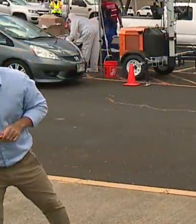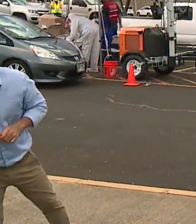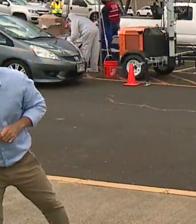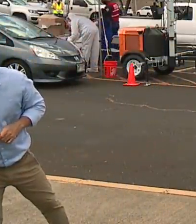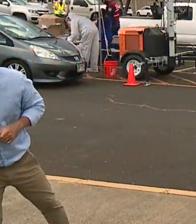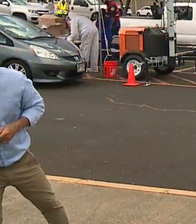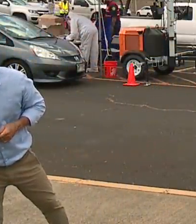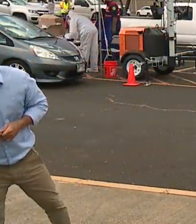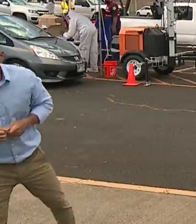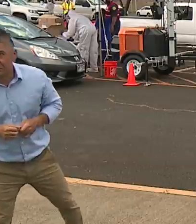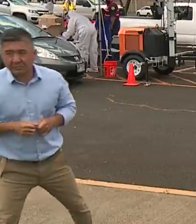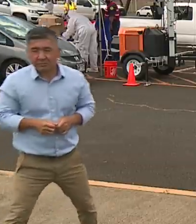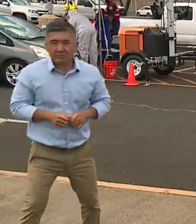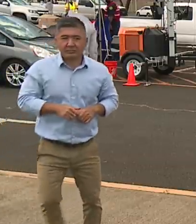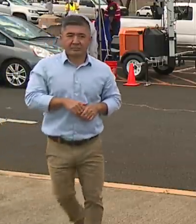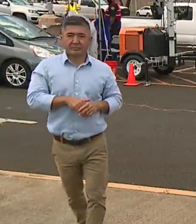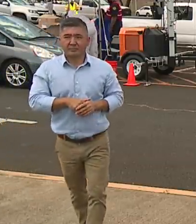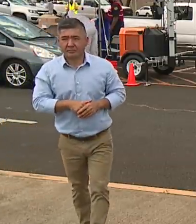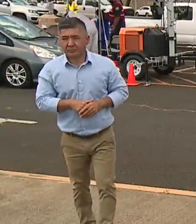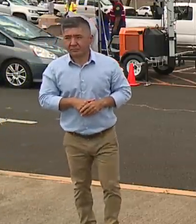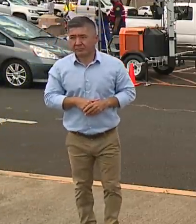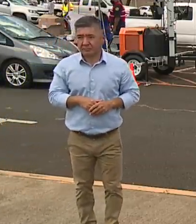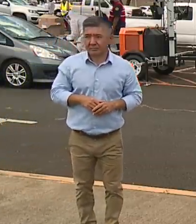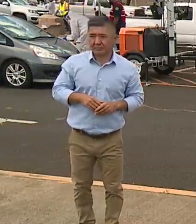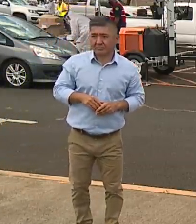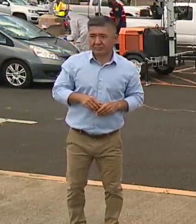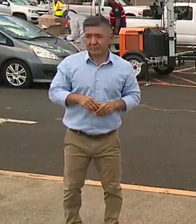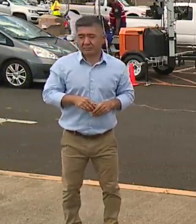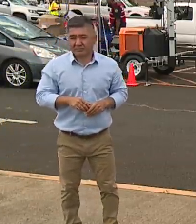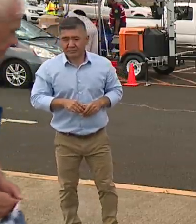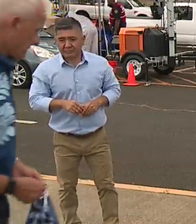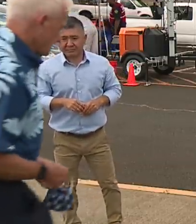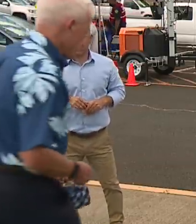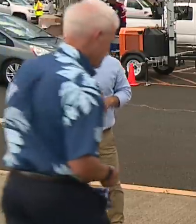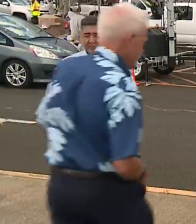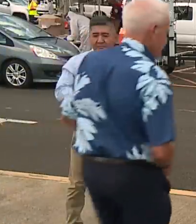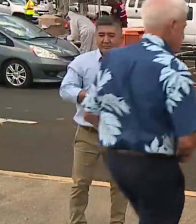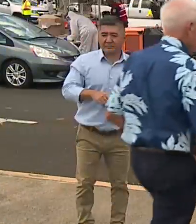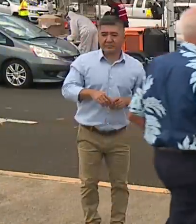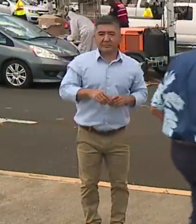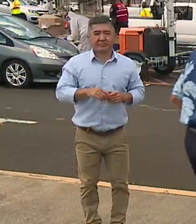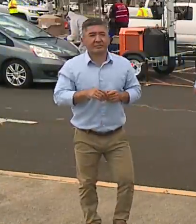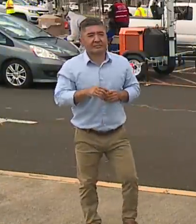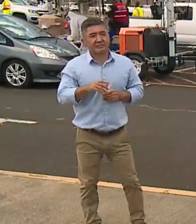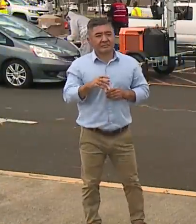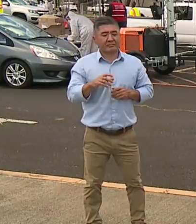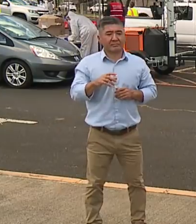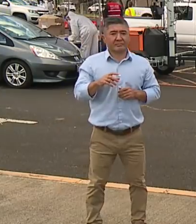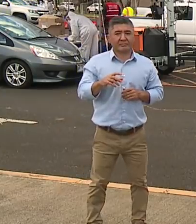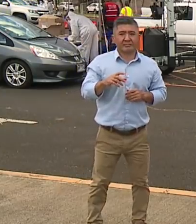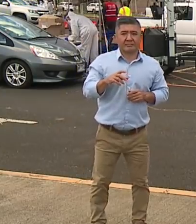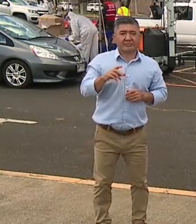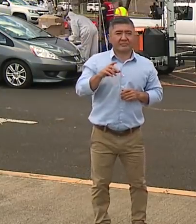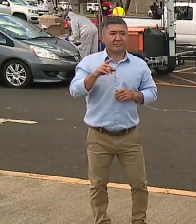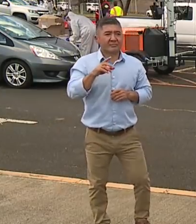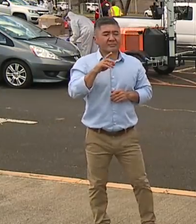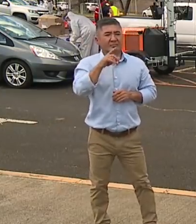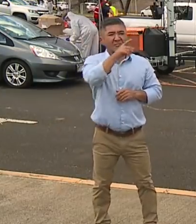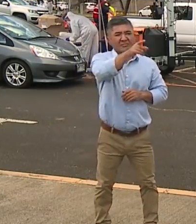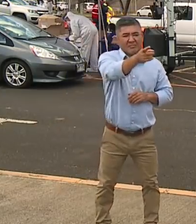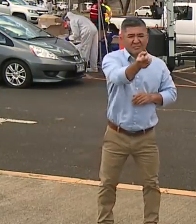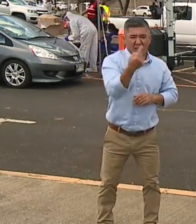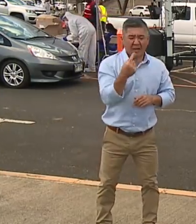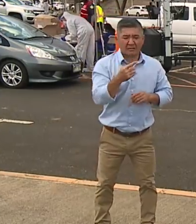So question was asked